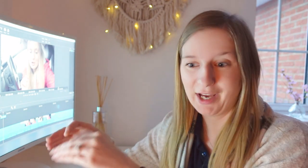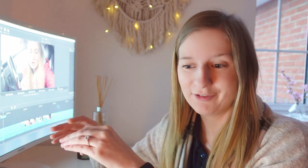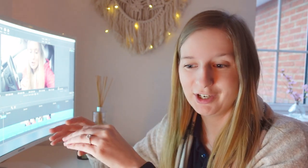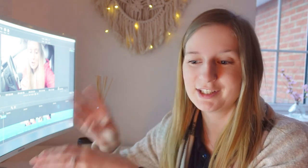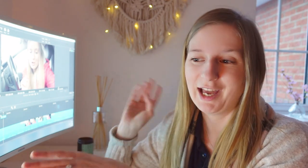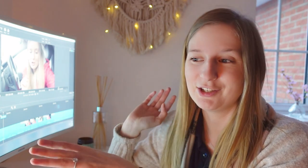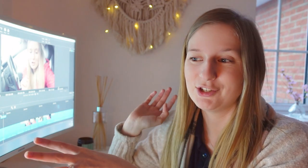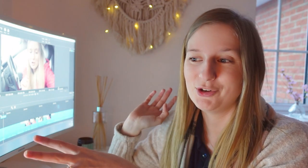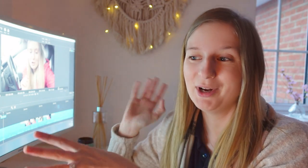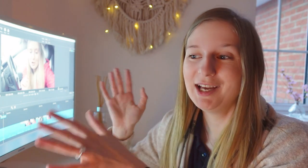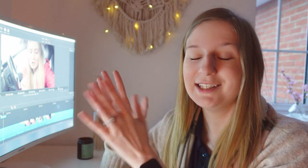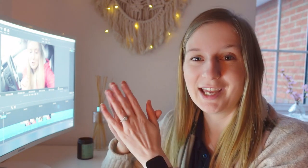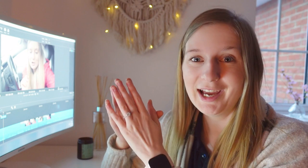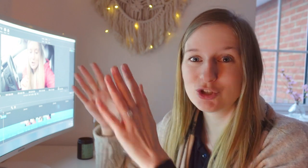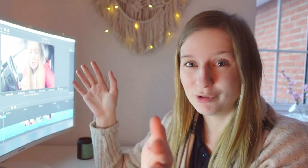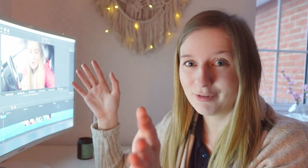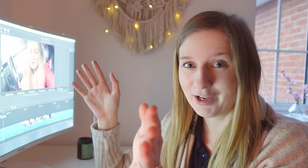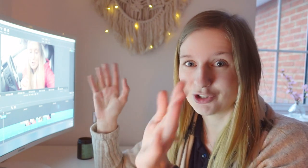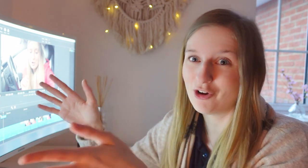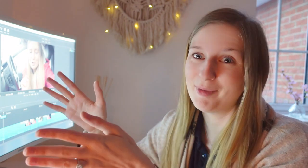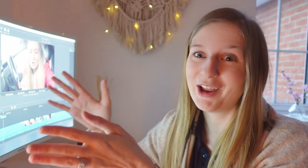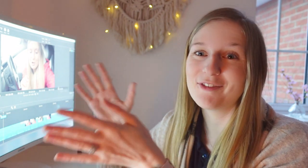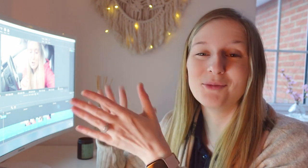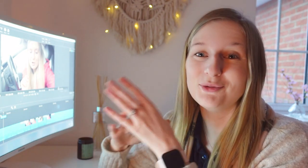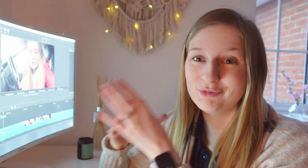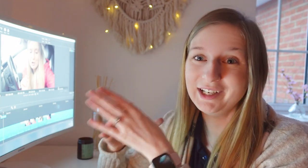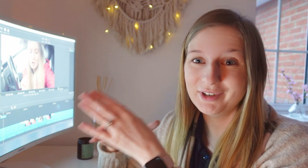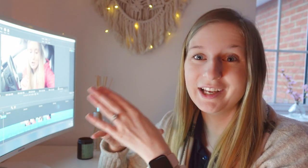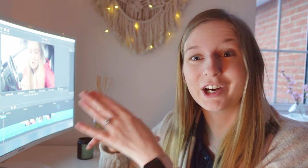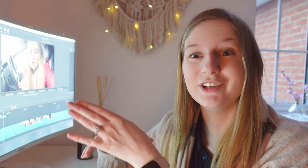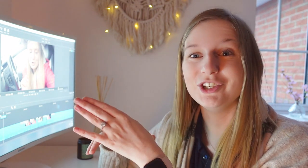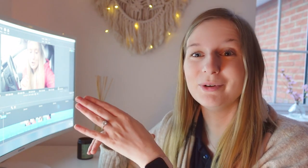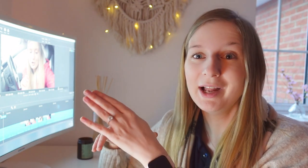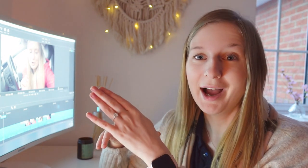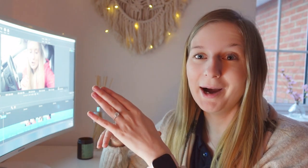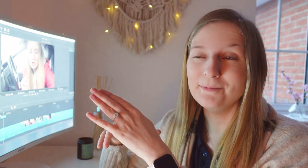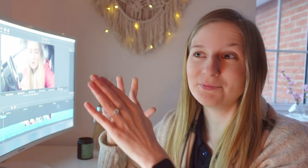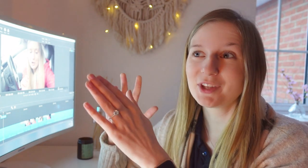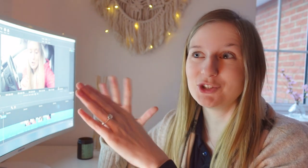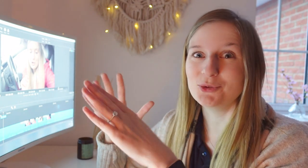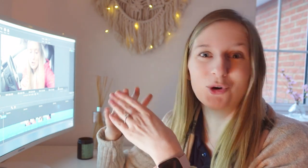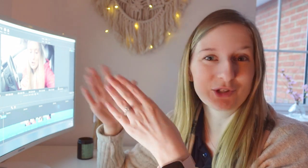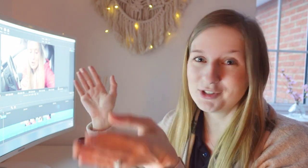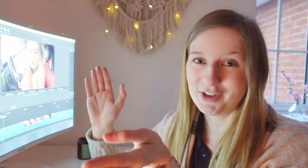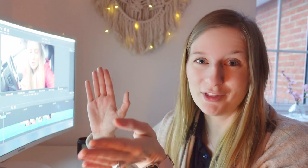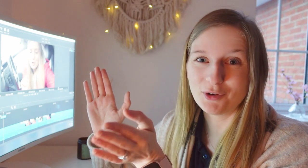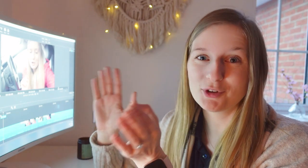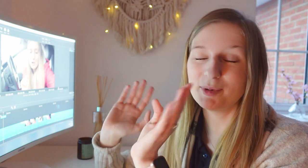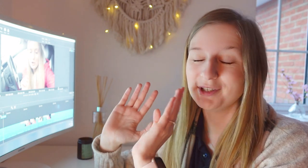deafness and so to get a true reflection of my life I would really really encourage you to watch lots of the other vlogs because